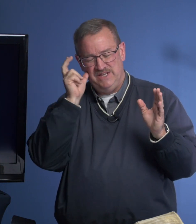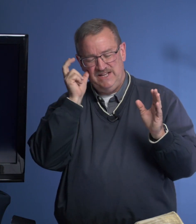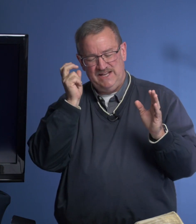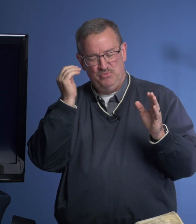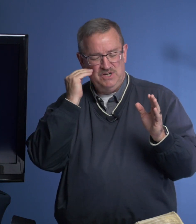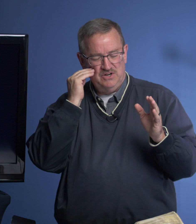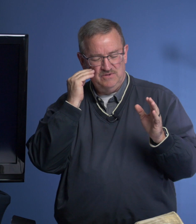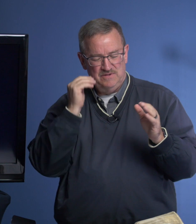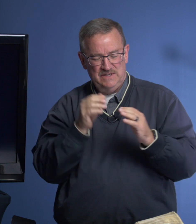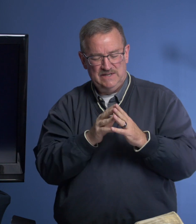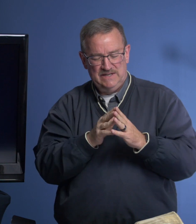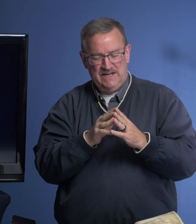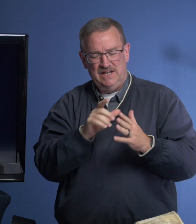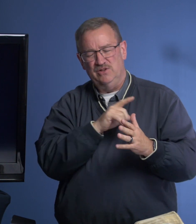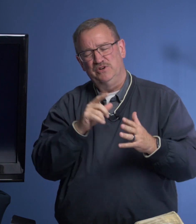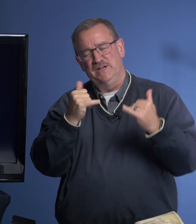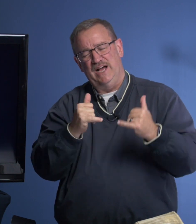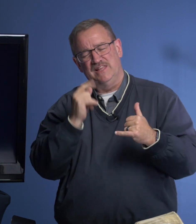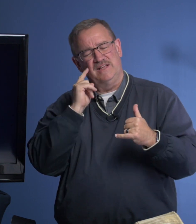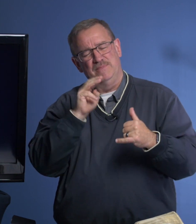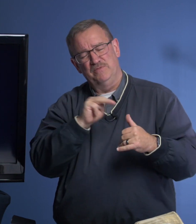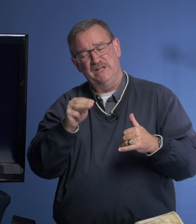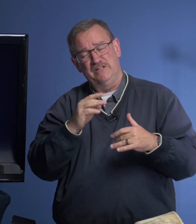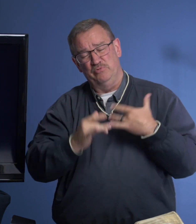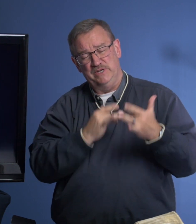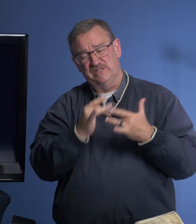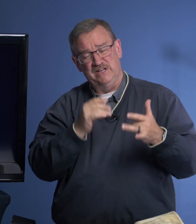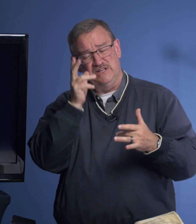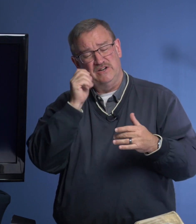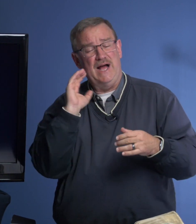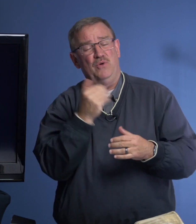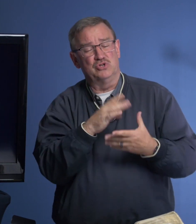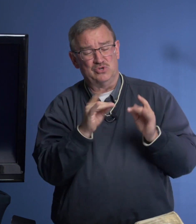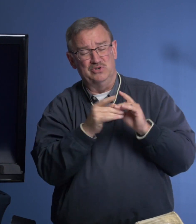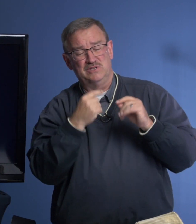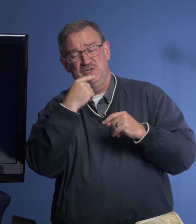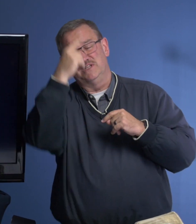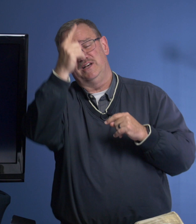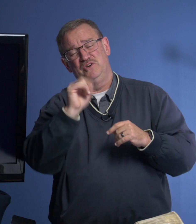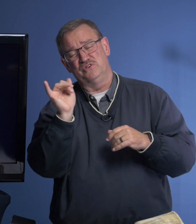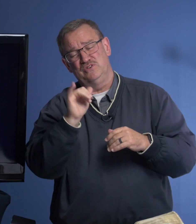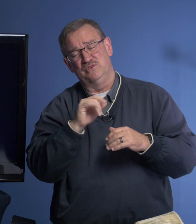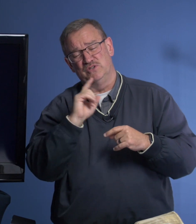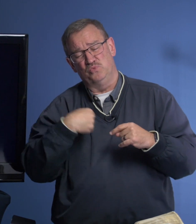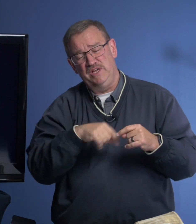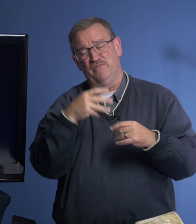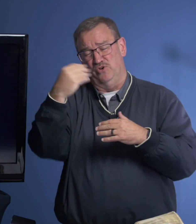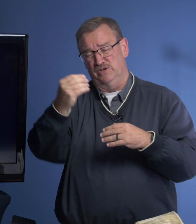and we've known. And Lord, I think Mary Magdalene will be excited to hear our stories. We can tell her, too, as we have gone